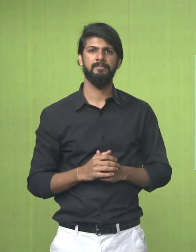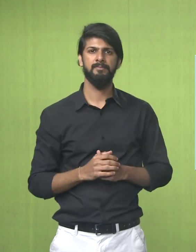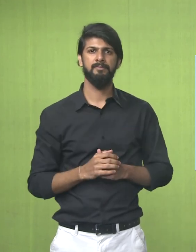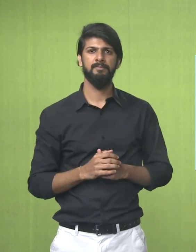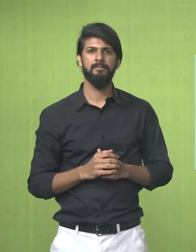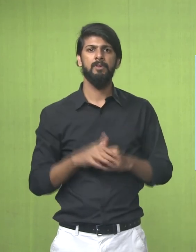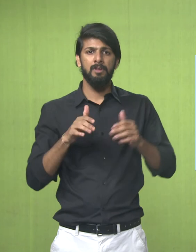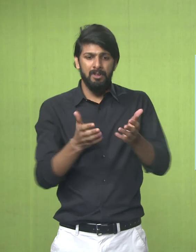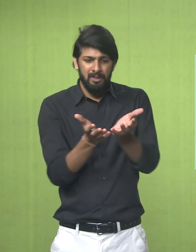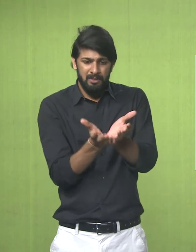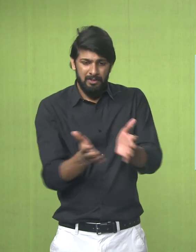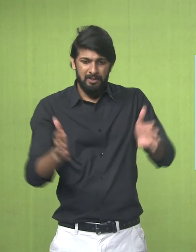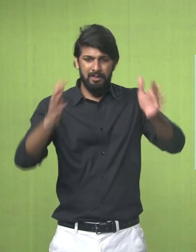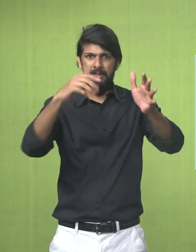You Would See On The